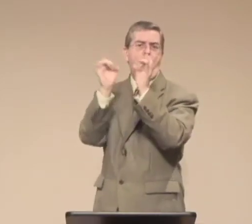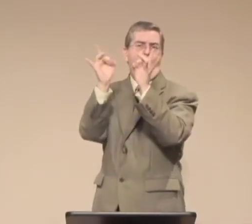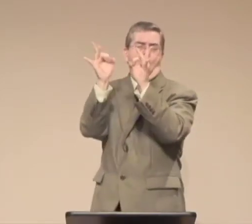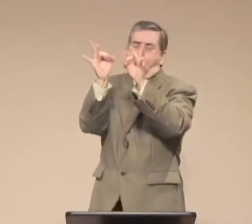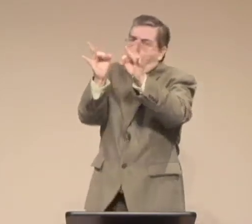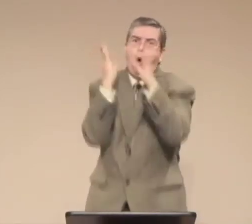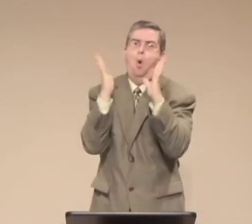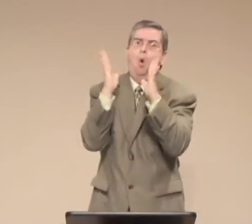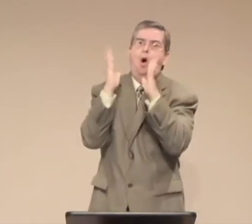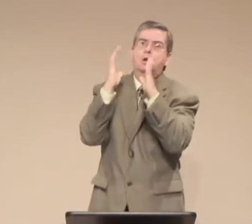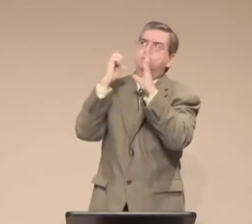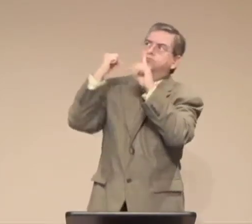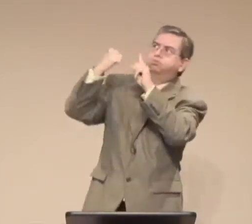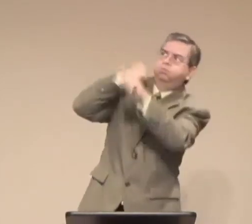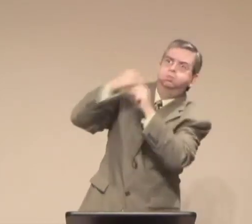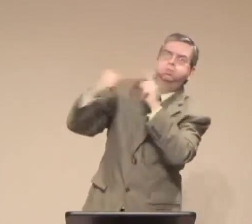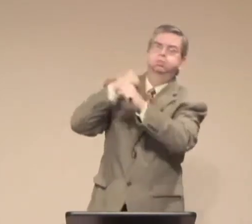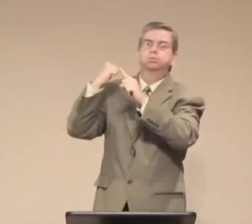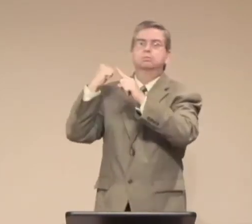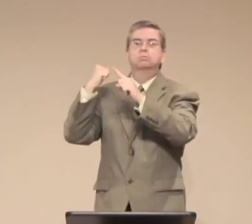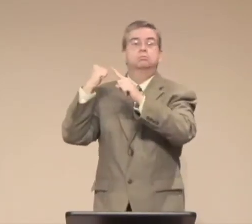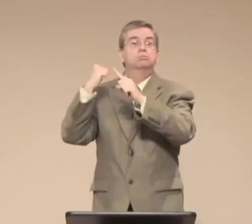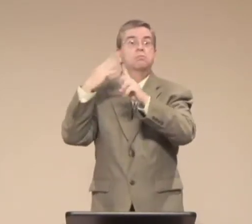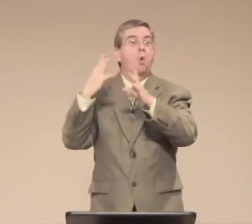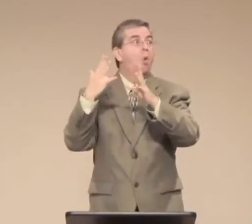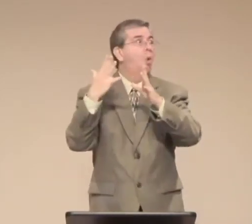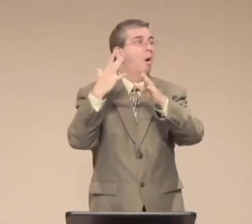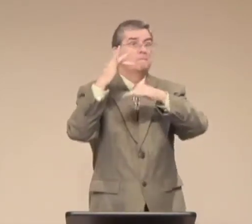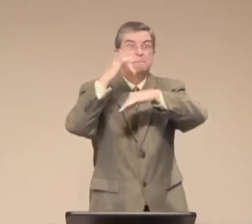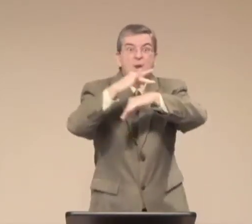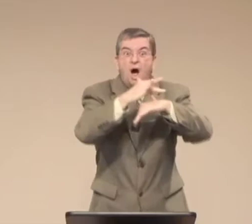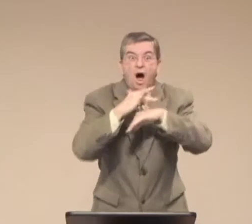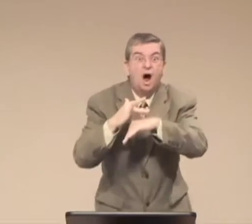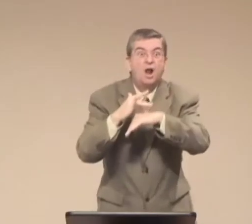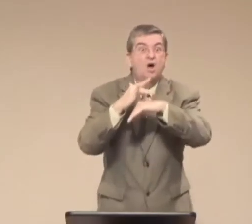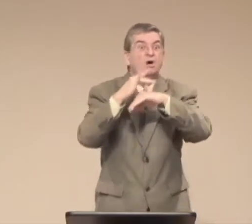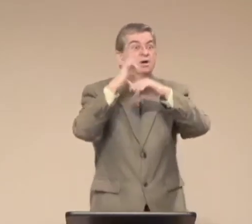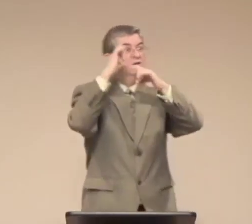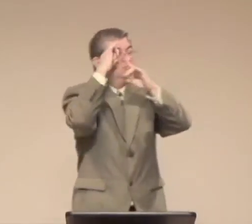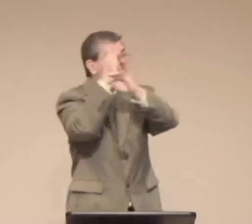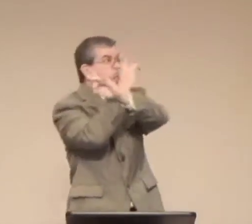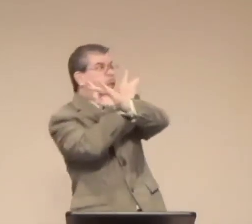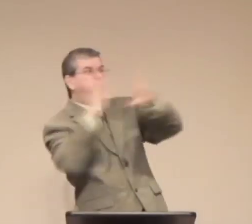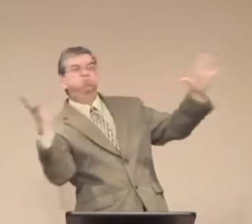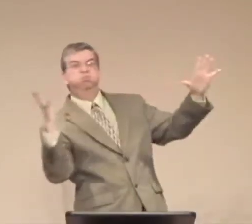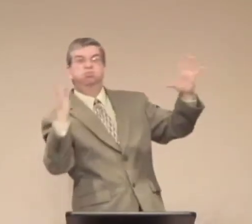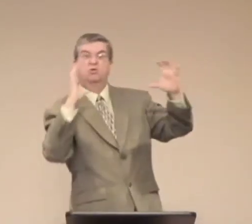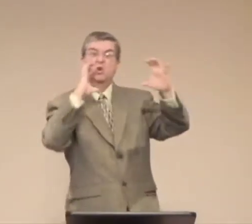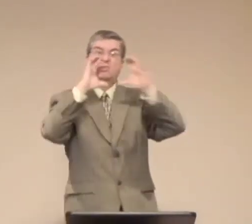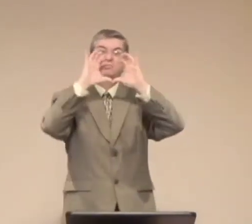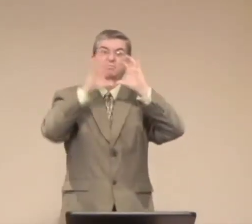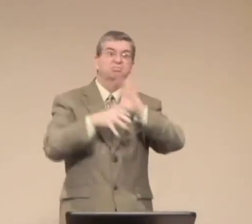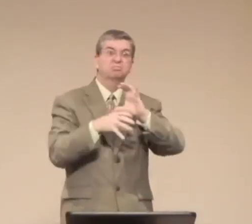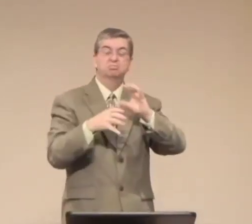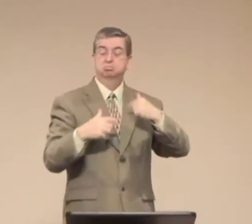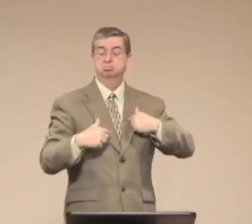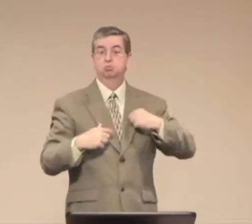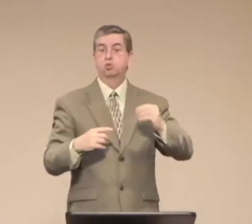interfere with your relationship with your mom. Or maybe you were abused as a child and all the less or any